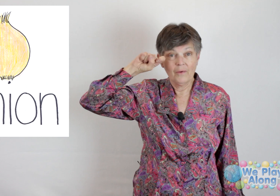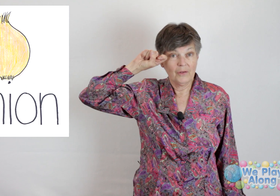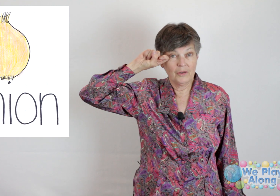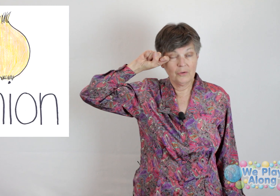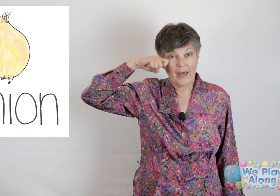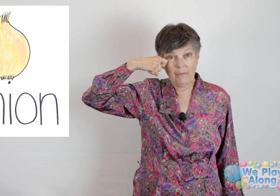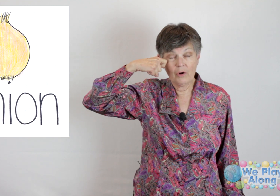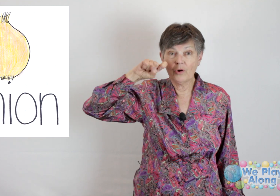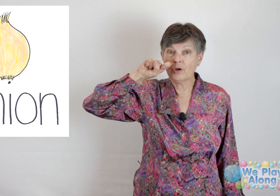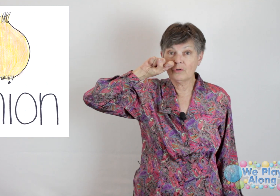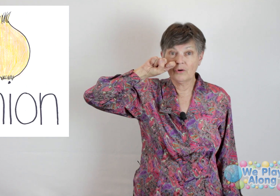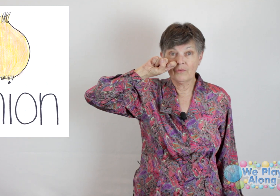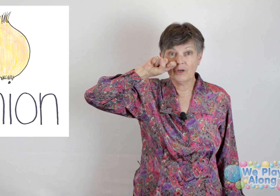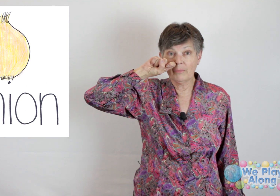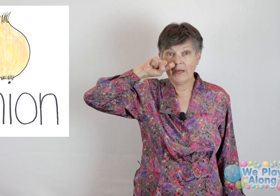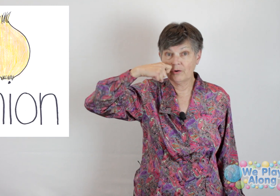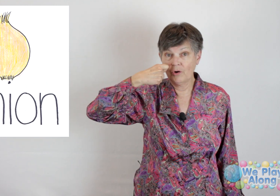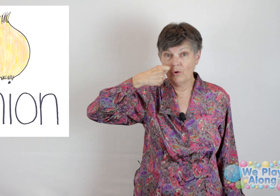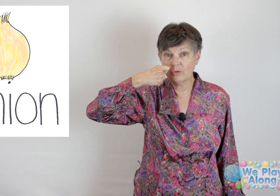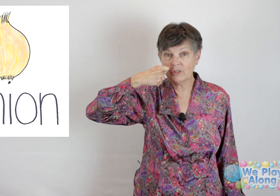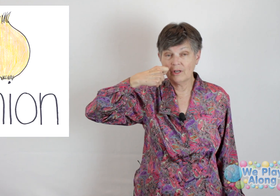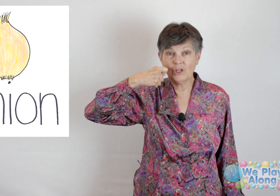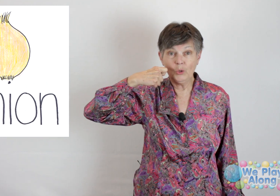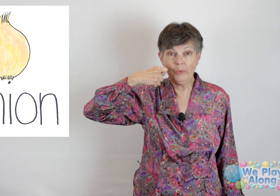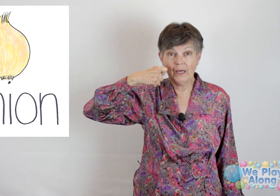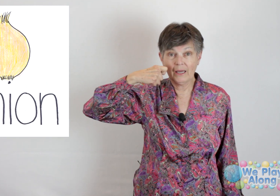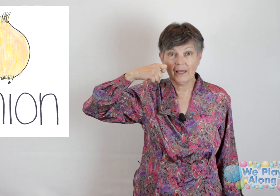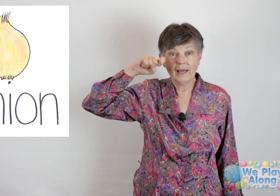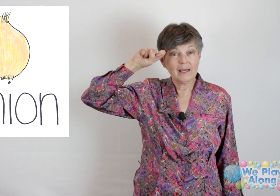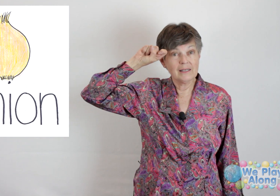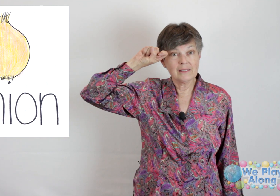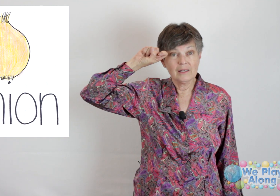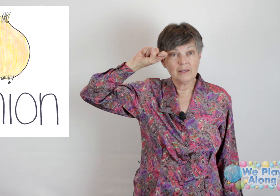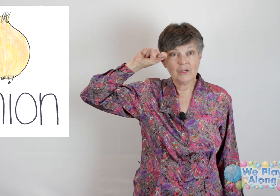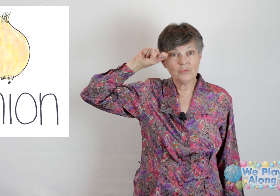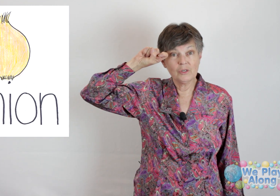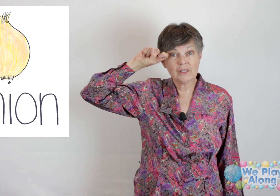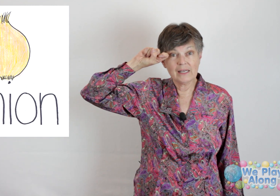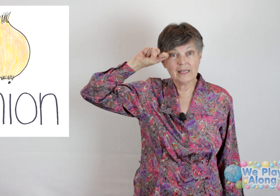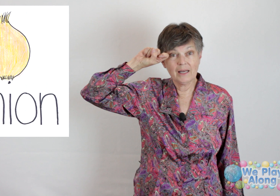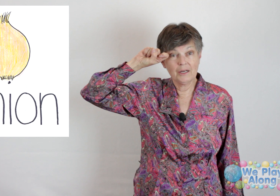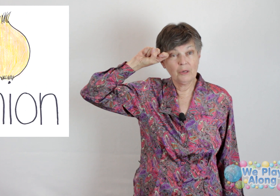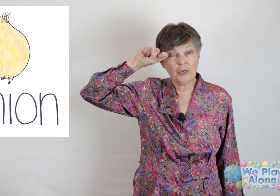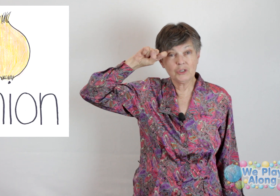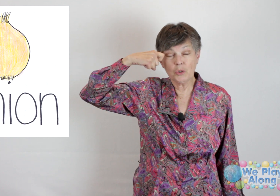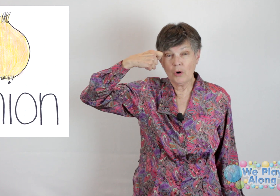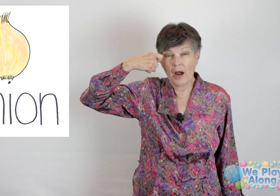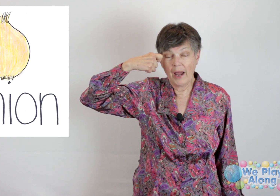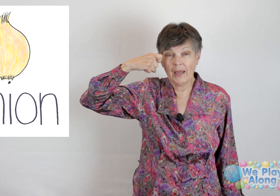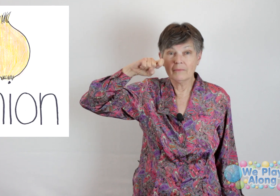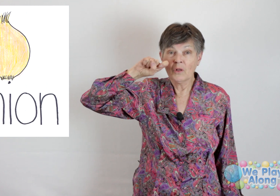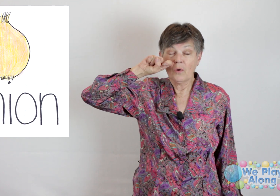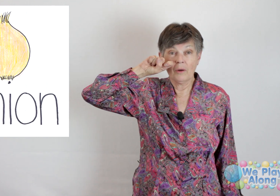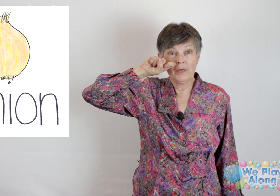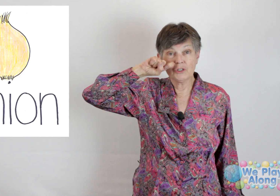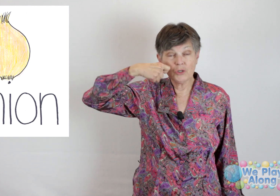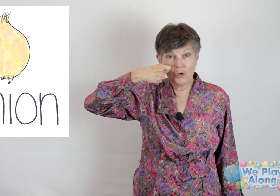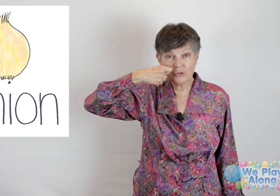You can do that one or you can do it over here by your nose. You pick. You because sometimes when you slice that onion, it makes you cry or it makes your nose